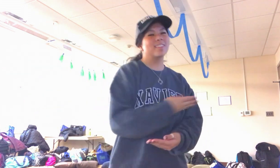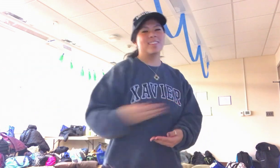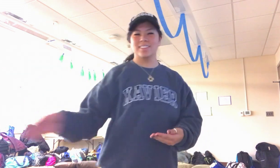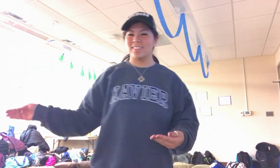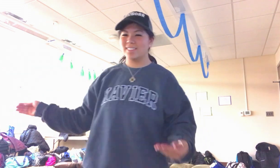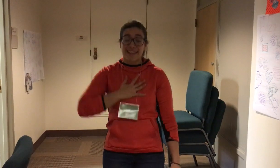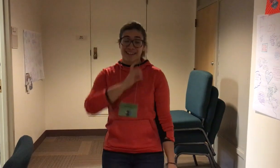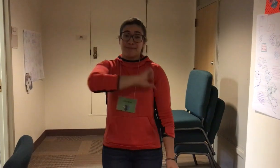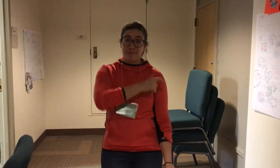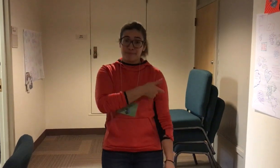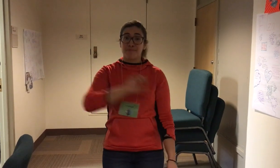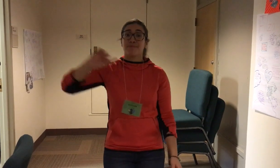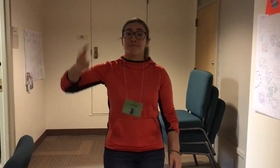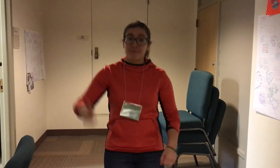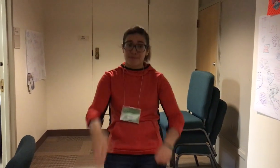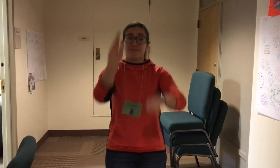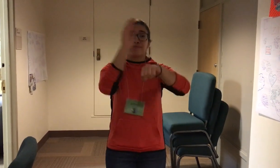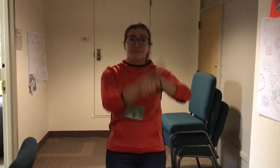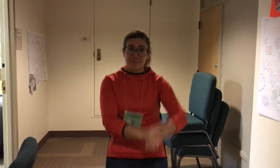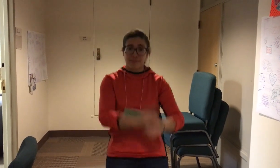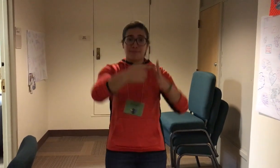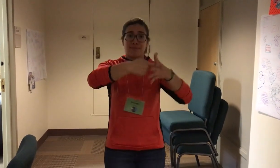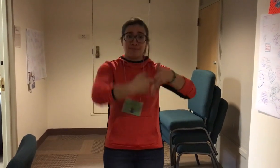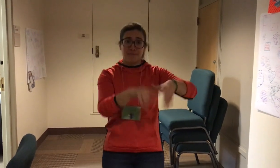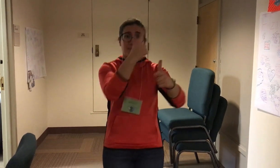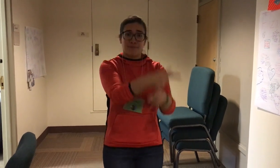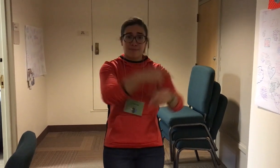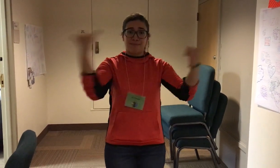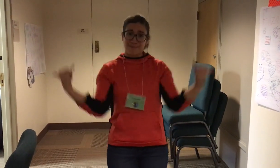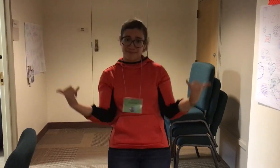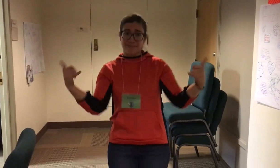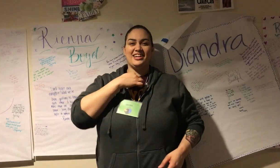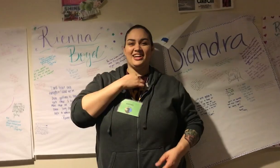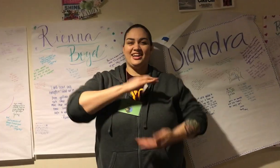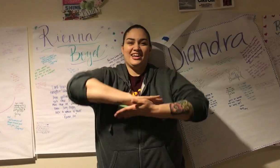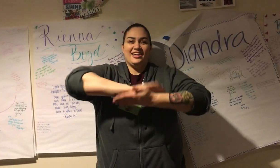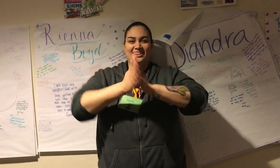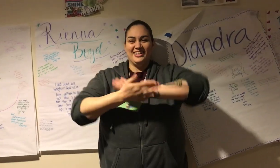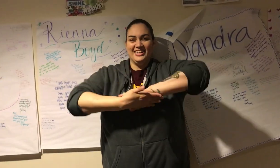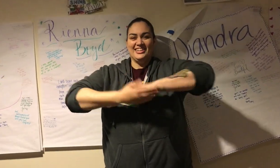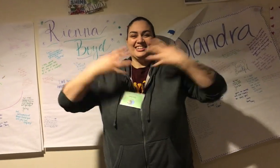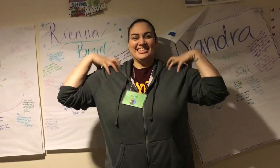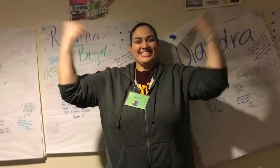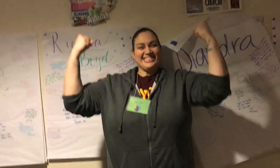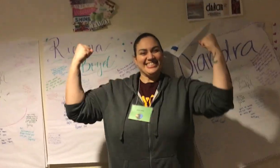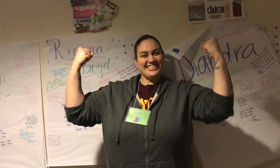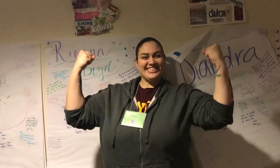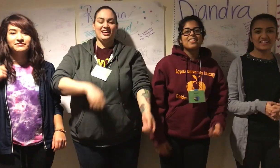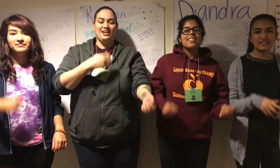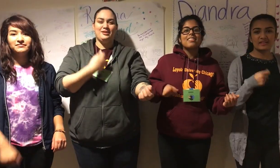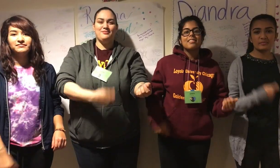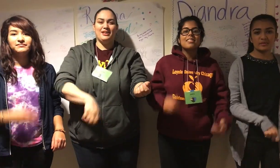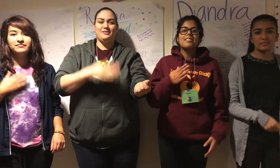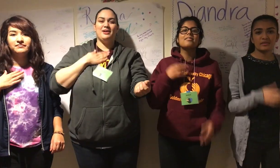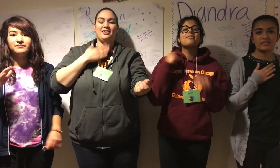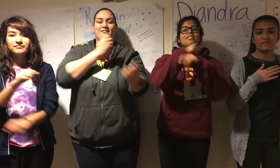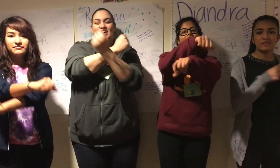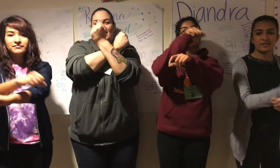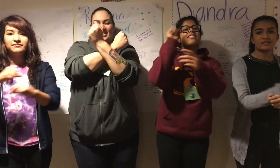My power's turned on Starting right now I'll be strong I'll strong I'll my fight